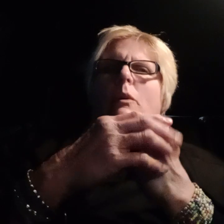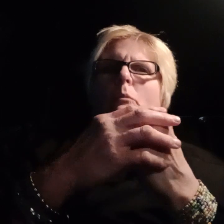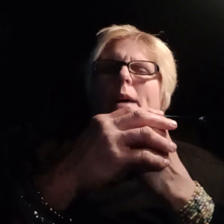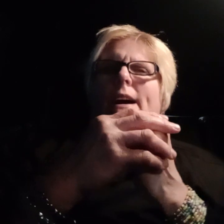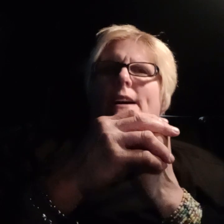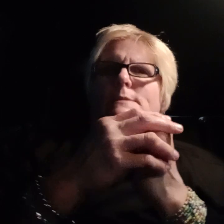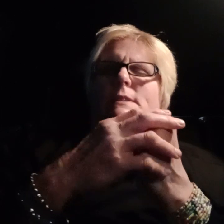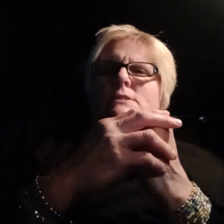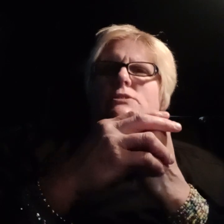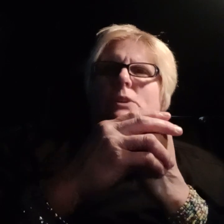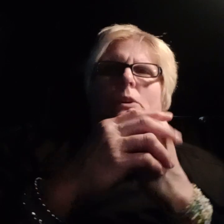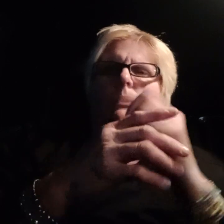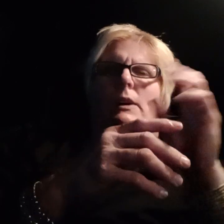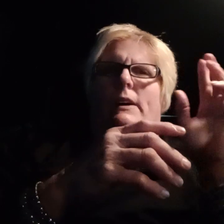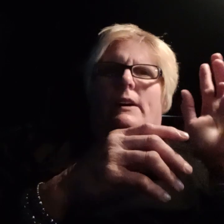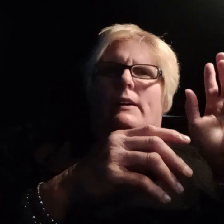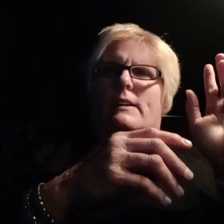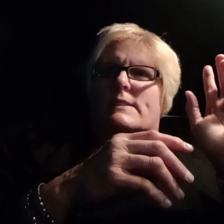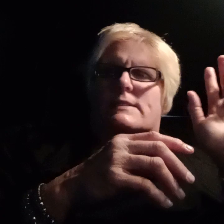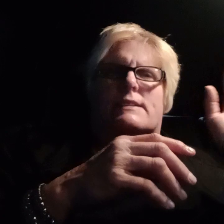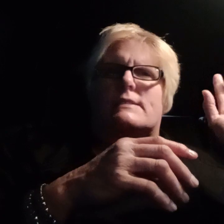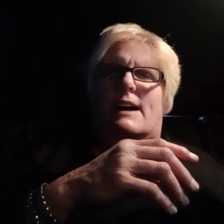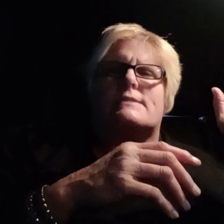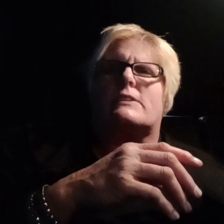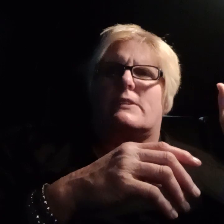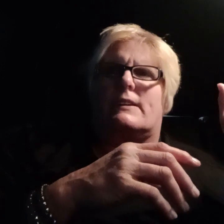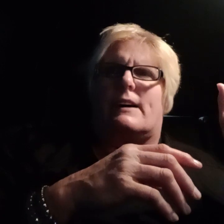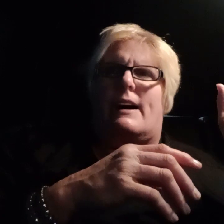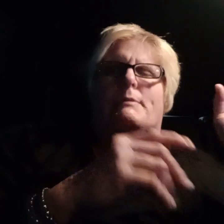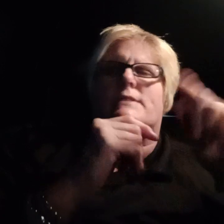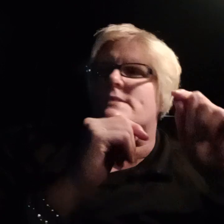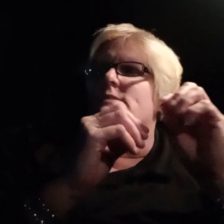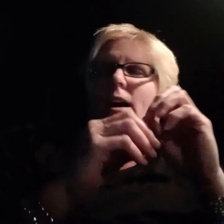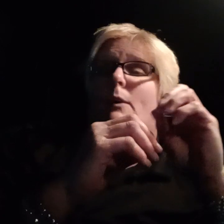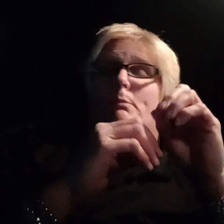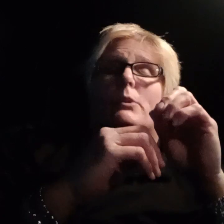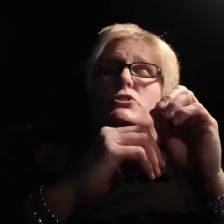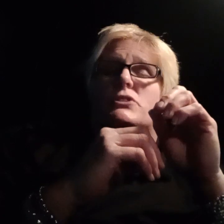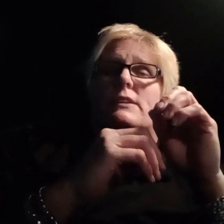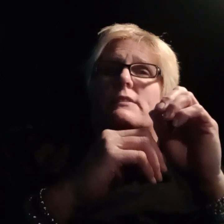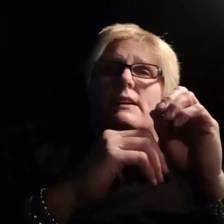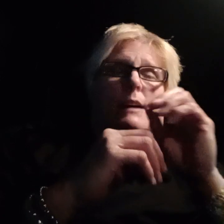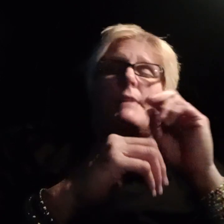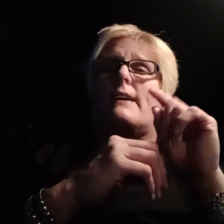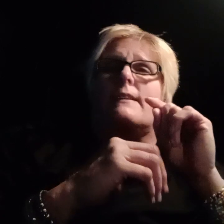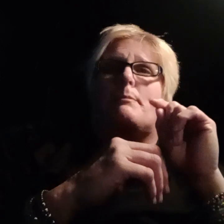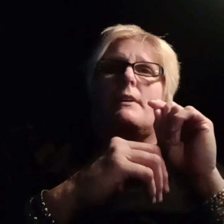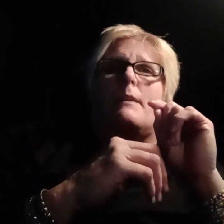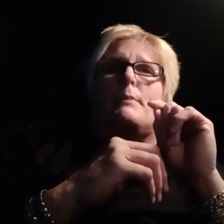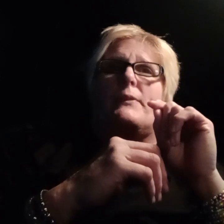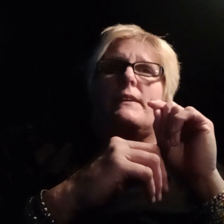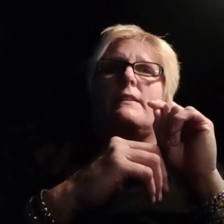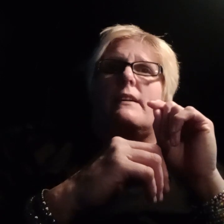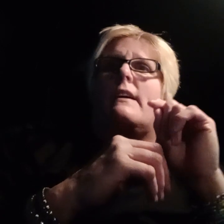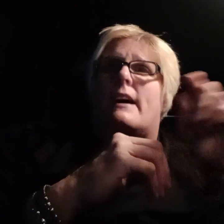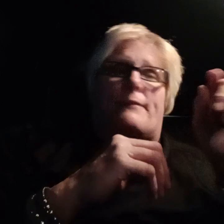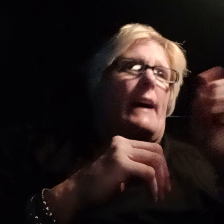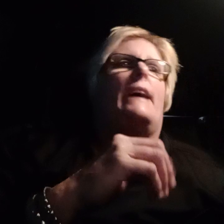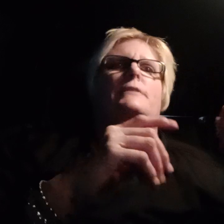My husband sold, this guy's a good guy, but this is all bullshit. And I'm not going to put up with it. If I have